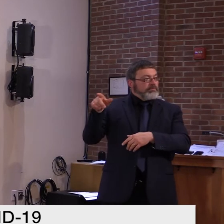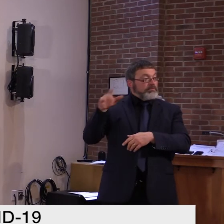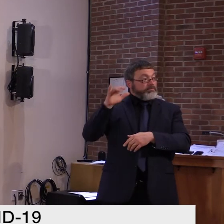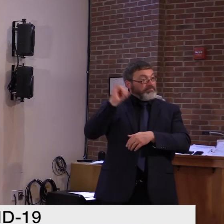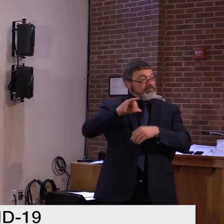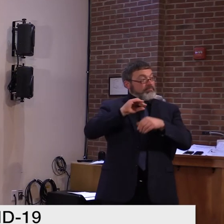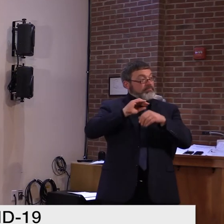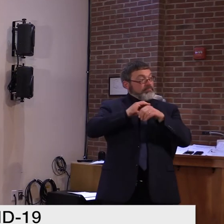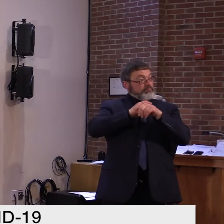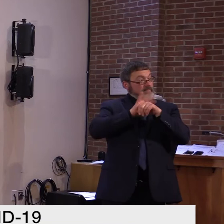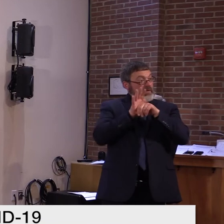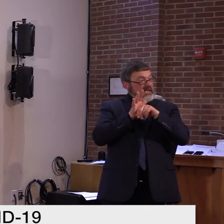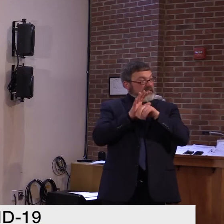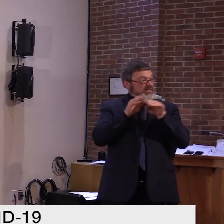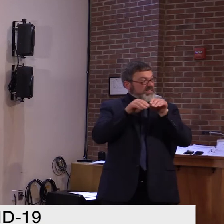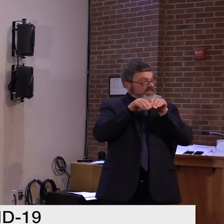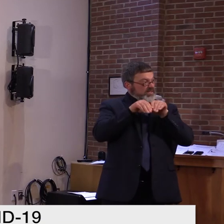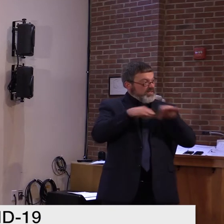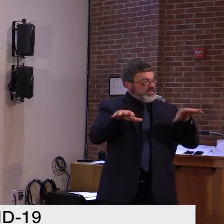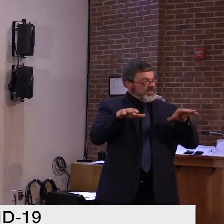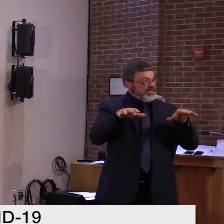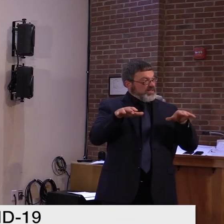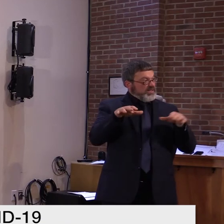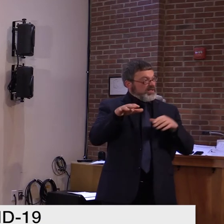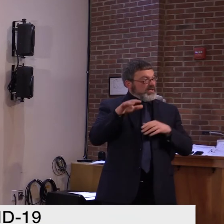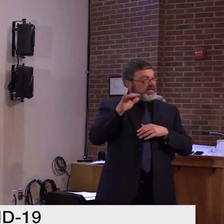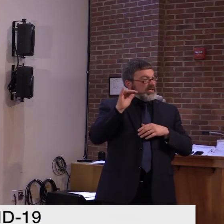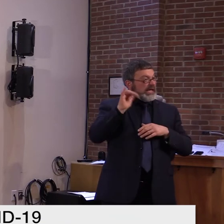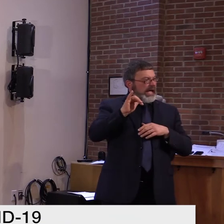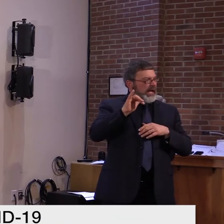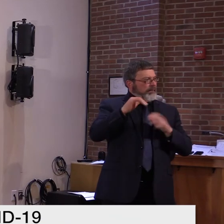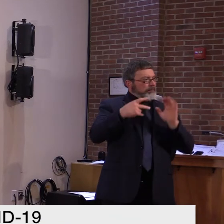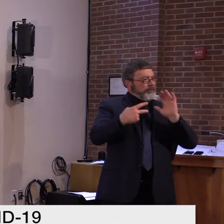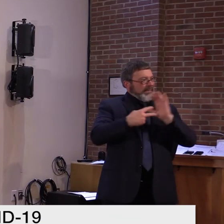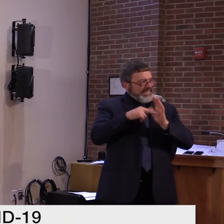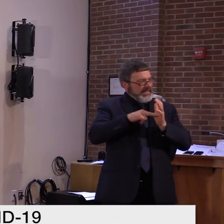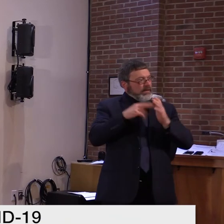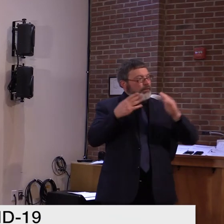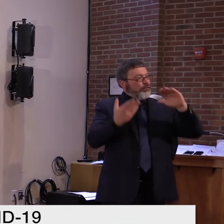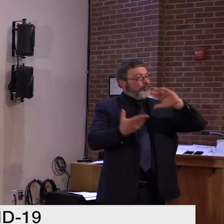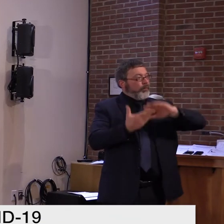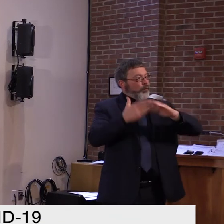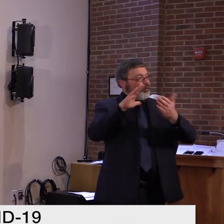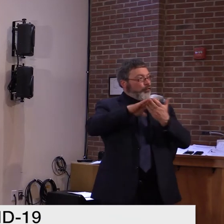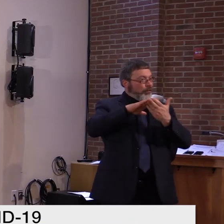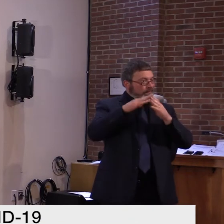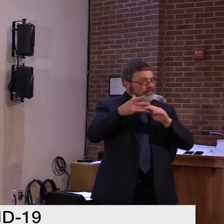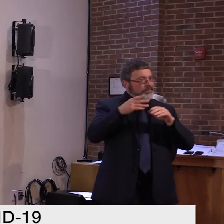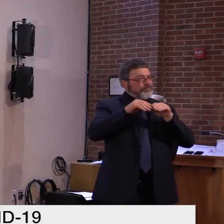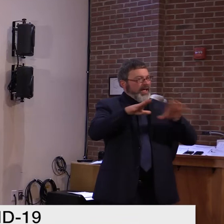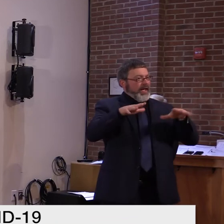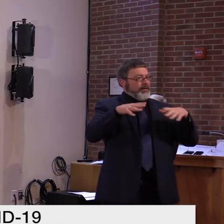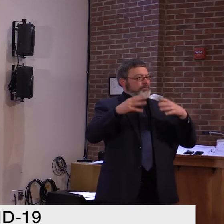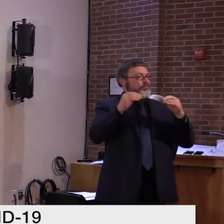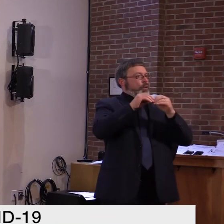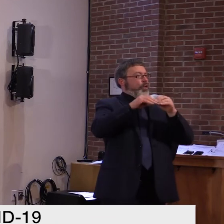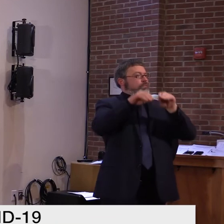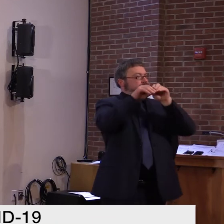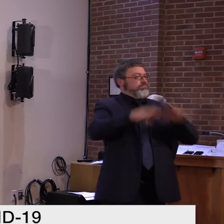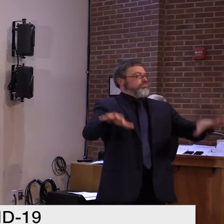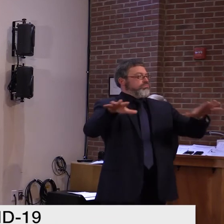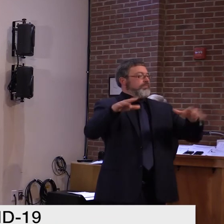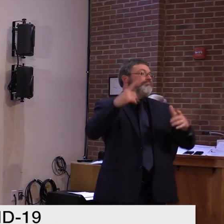the broader community spread that we're in, say, Washington County, where it's not traceable to any one particular